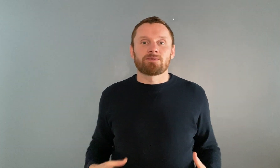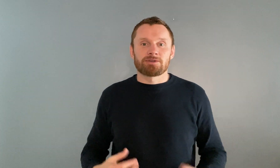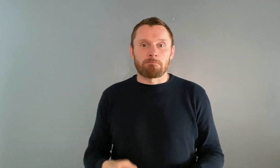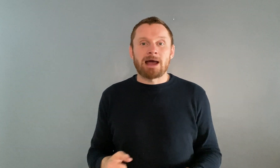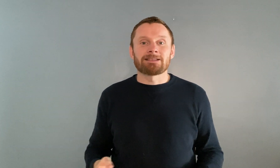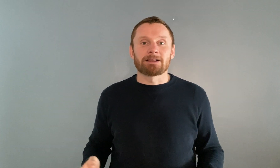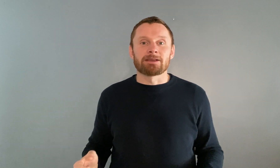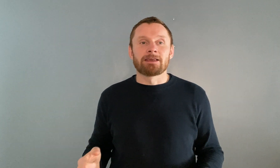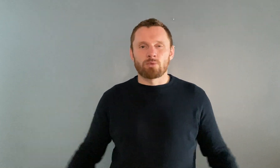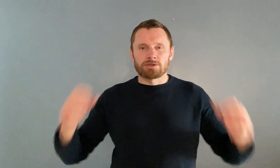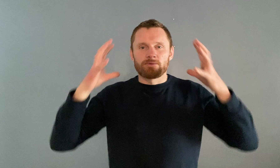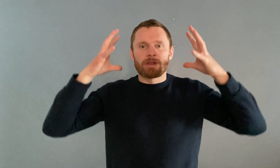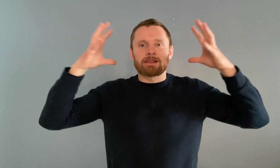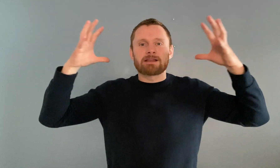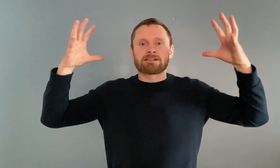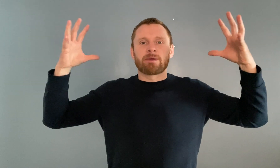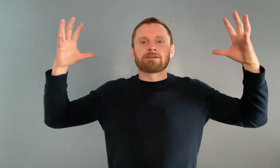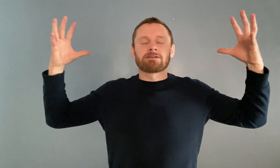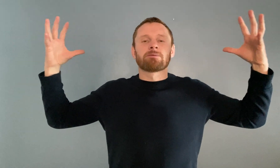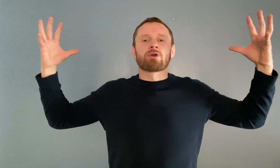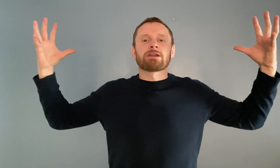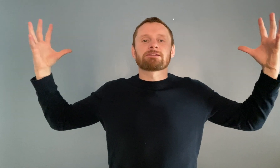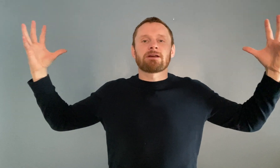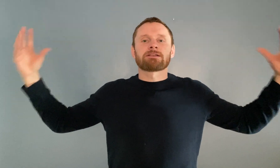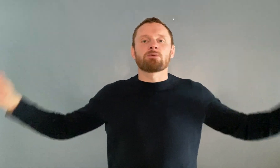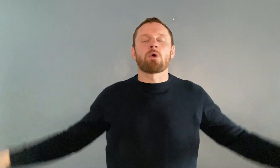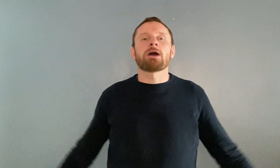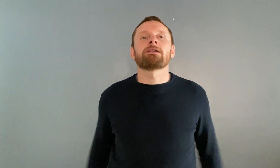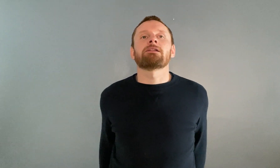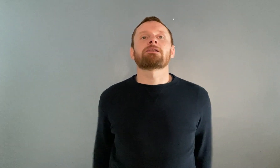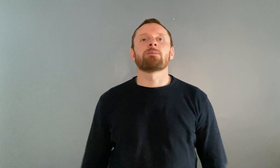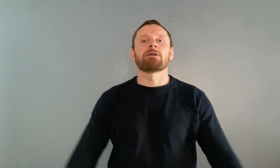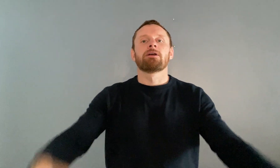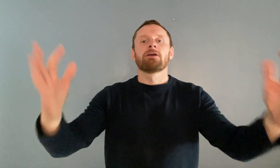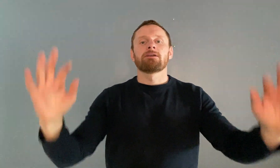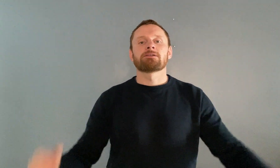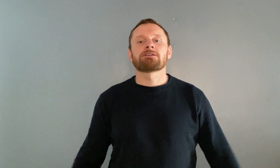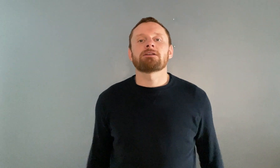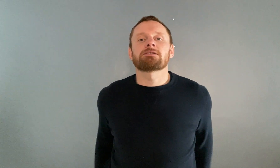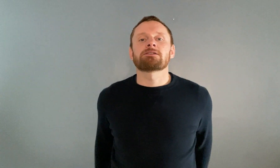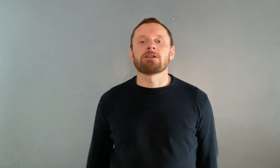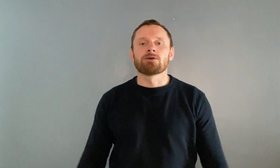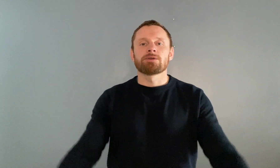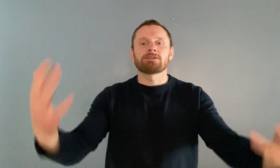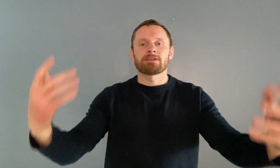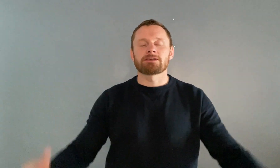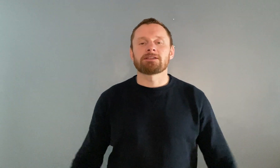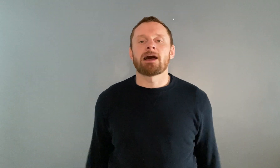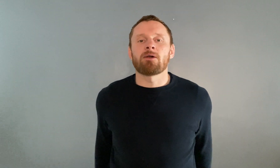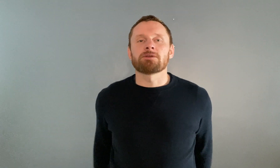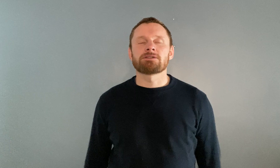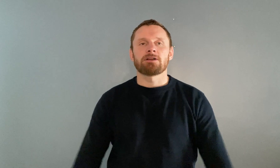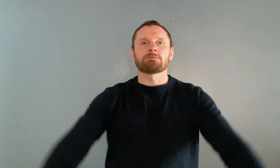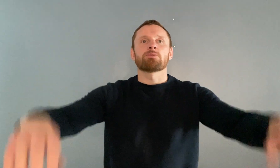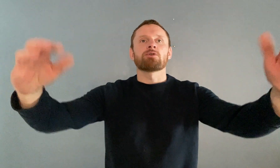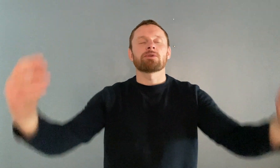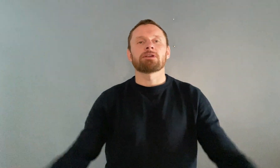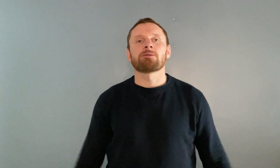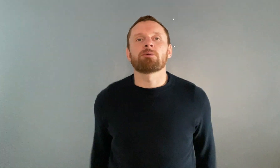somatically once you feel like that space in your brain is starting to widen a little bit you start to slow these things down and start to move in a little bit